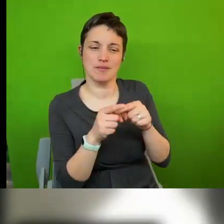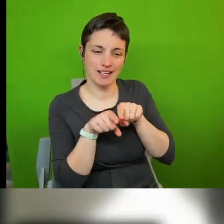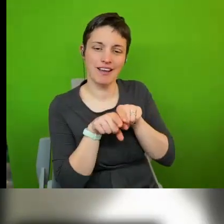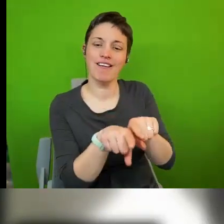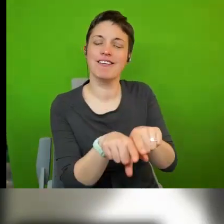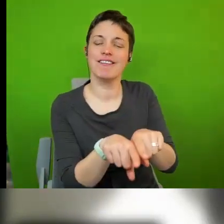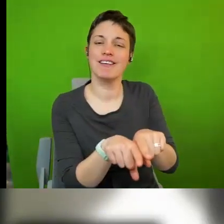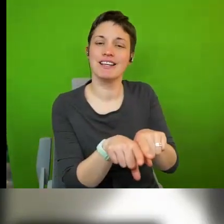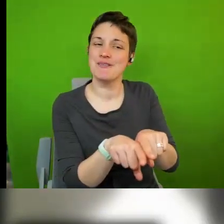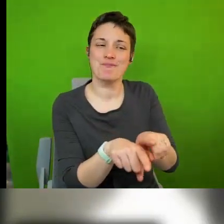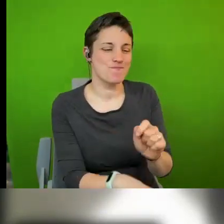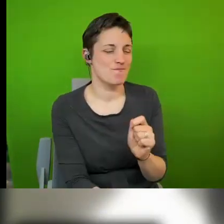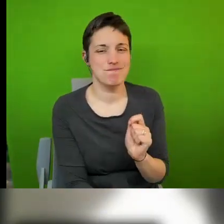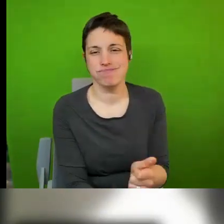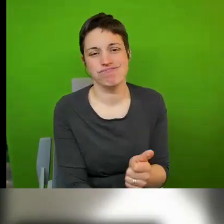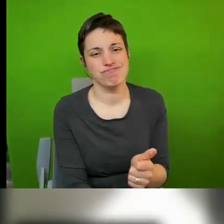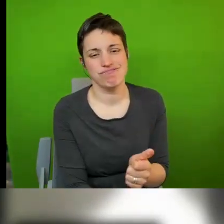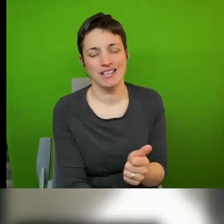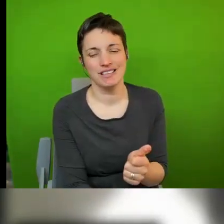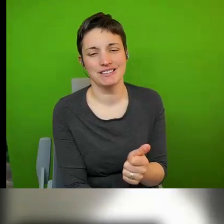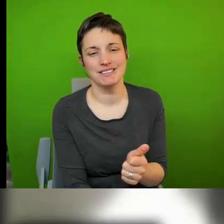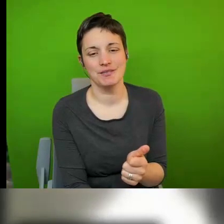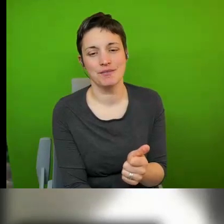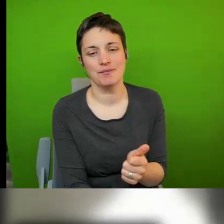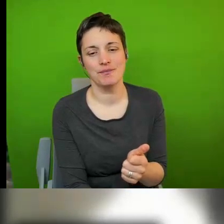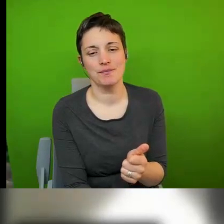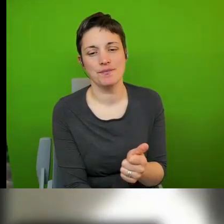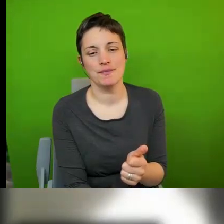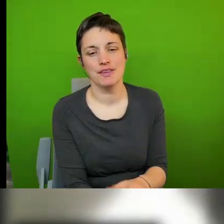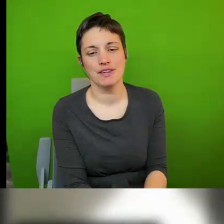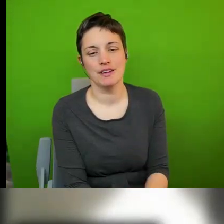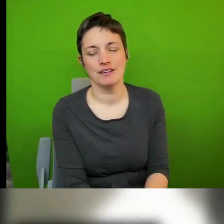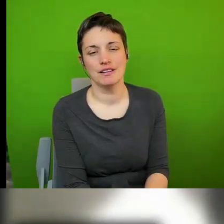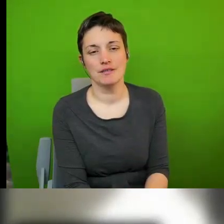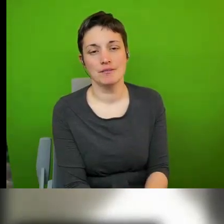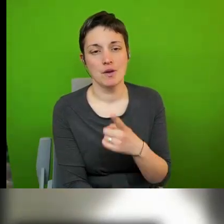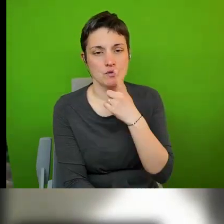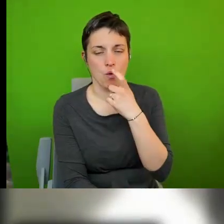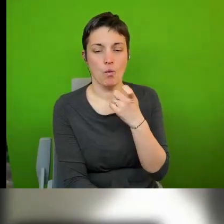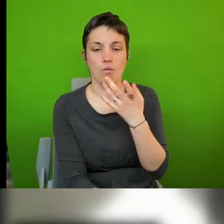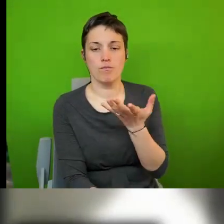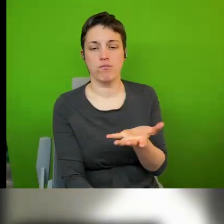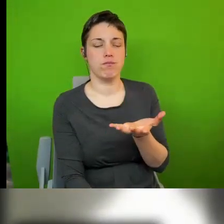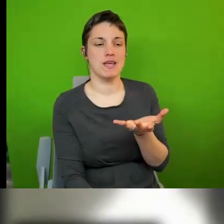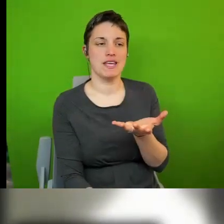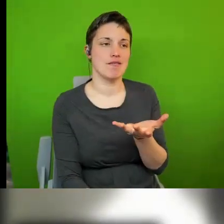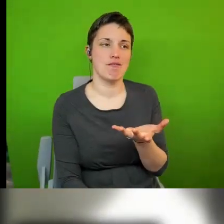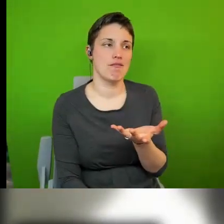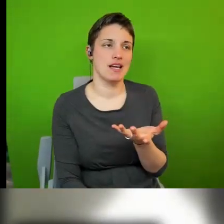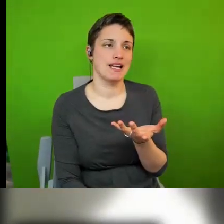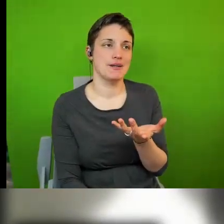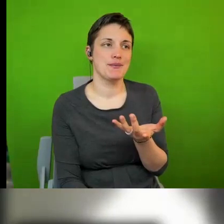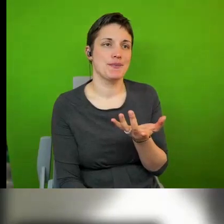and and uh could be a situation in which uh um depending on electoral cycles and changing local governments